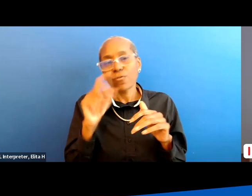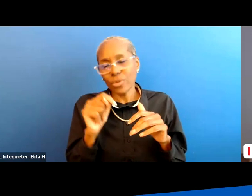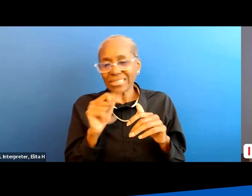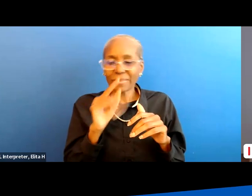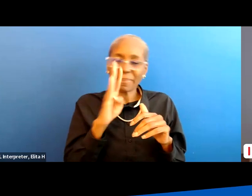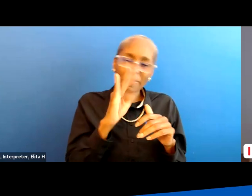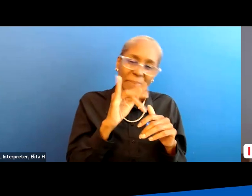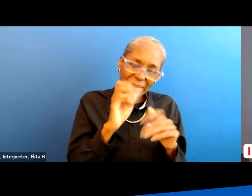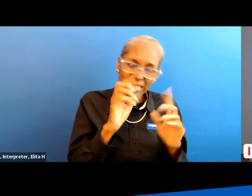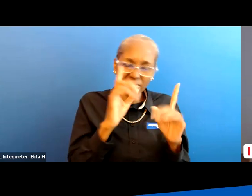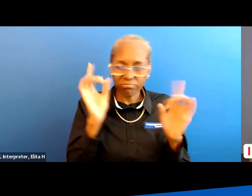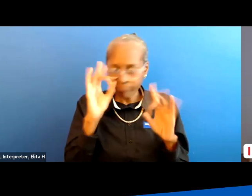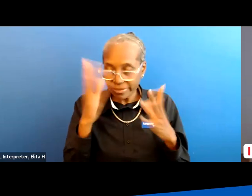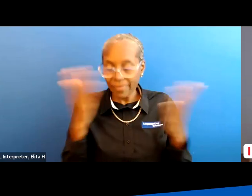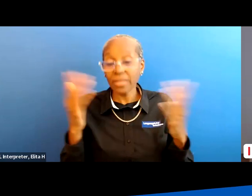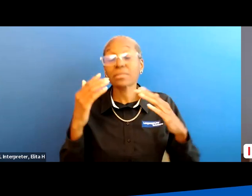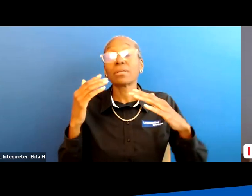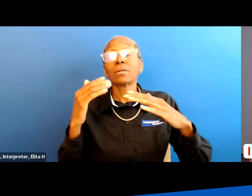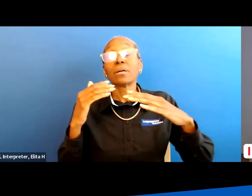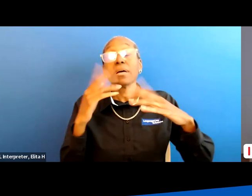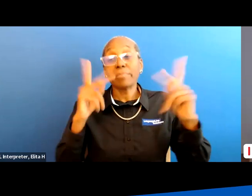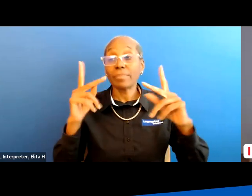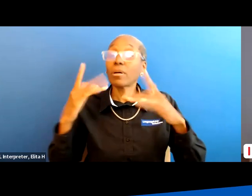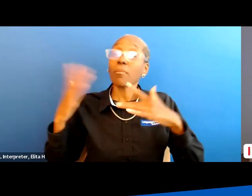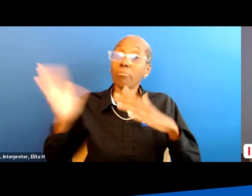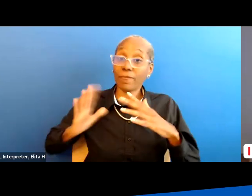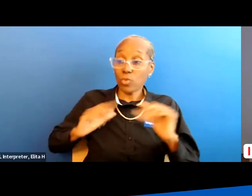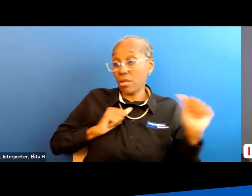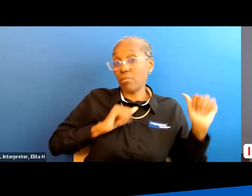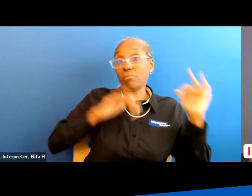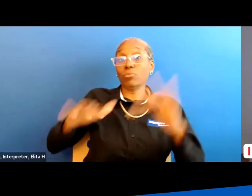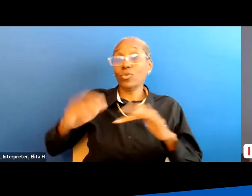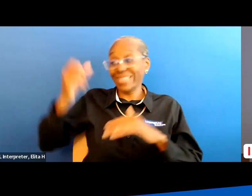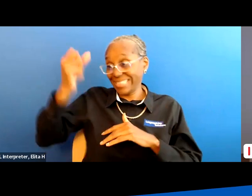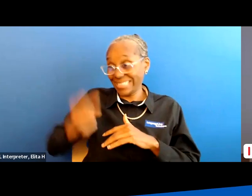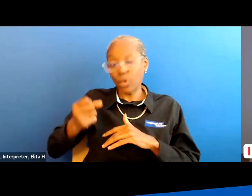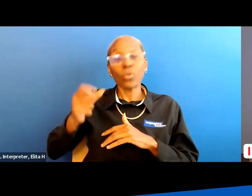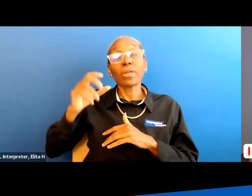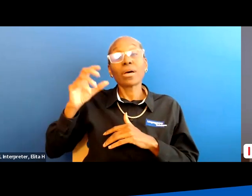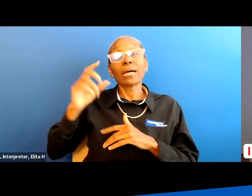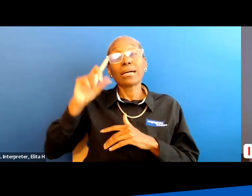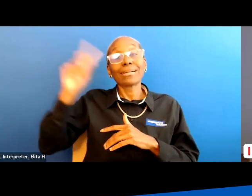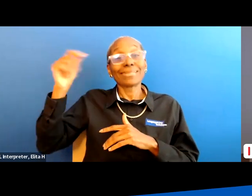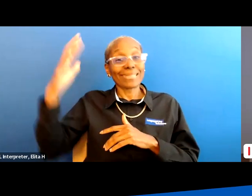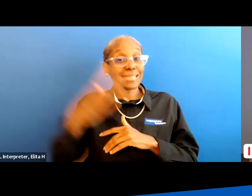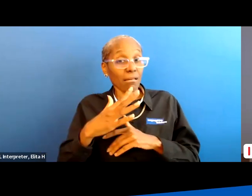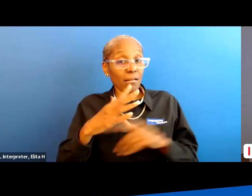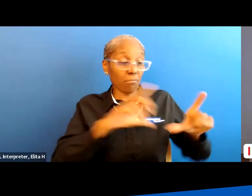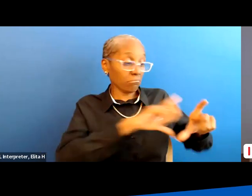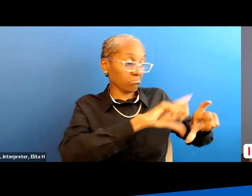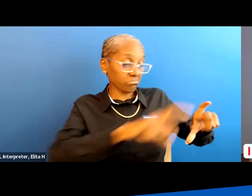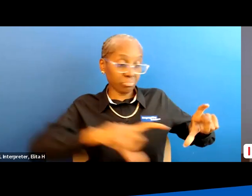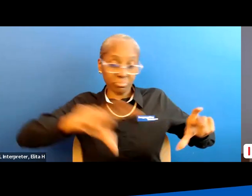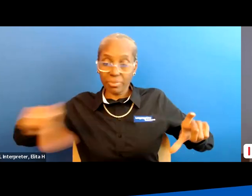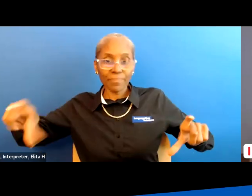and all these different horrible things so a lot of people used to live in the sunbelt where the climate was more temperate